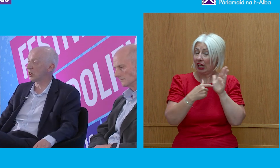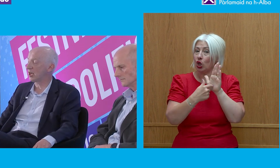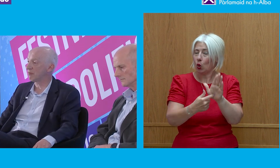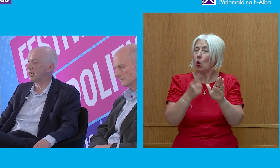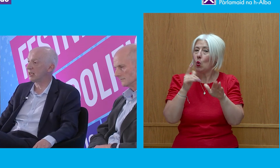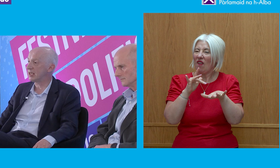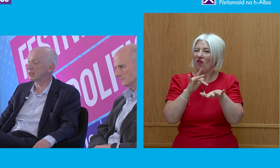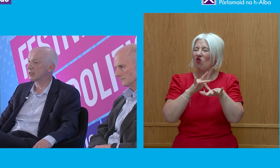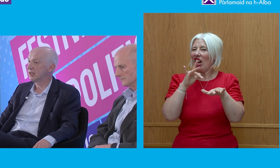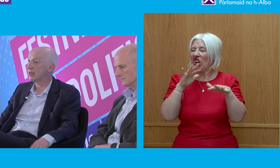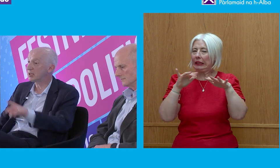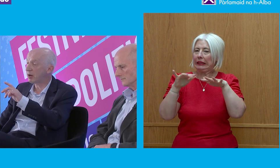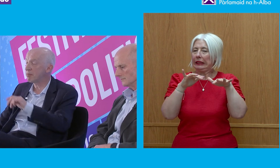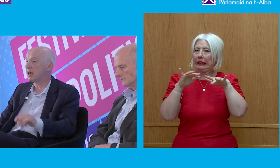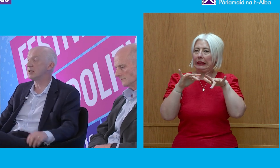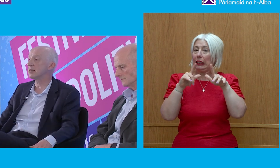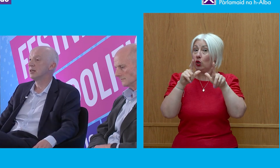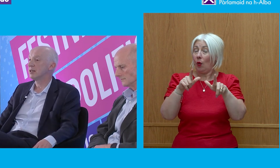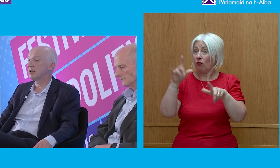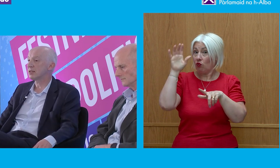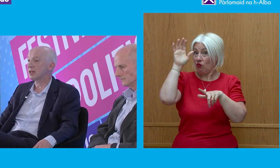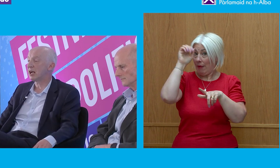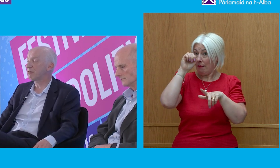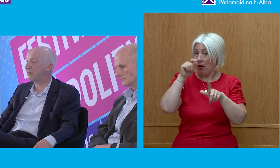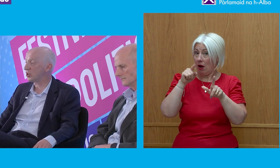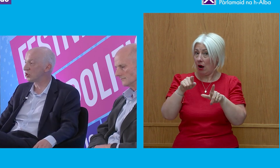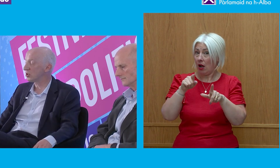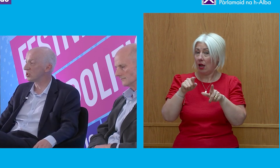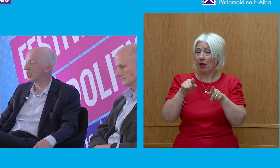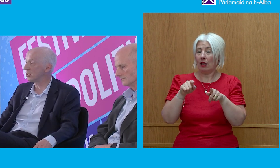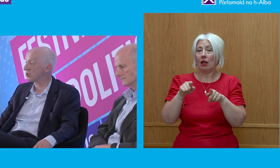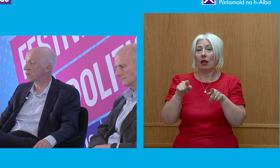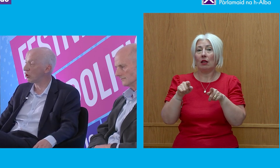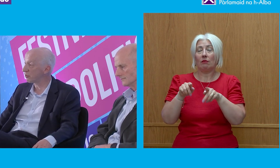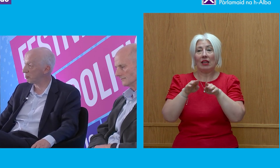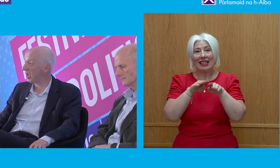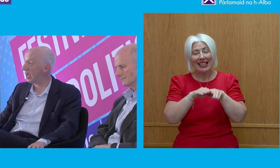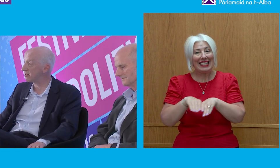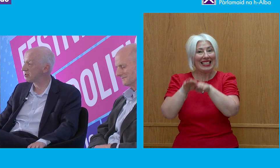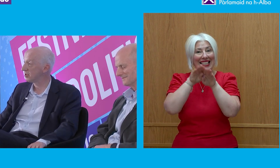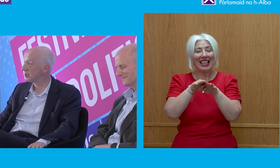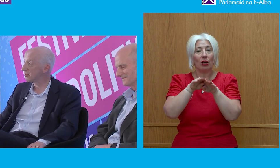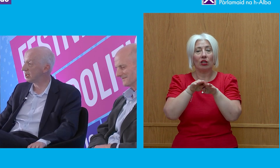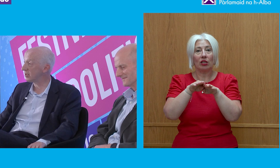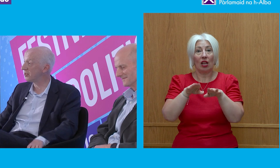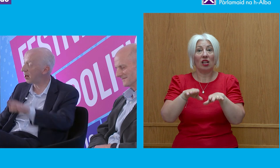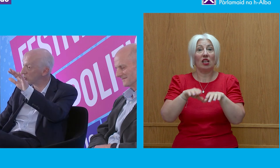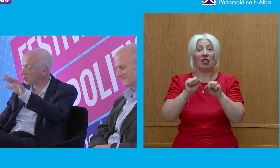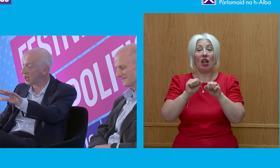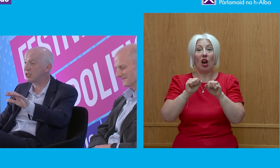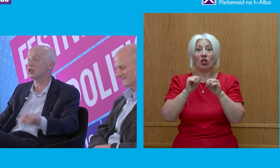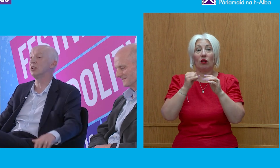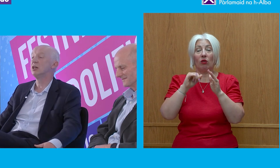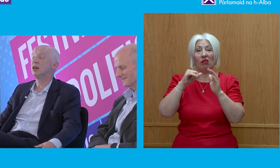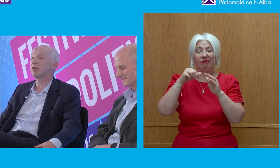how fragile it really is. Let's bear in mind that like fish, standards rot from the head, right? And that